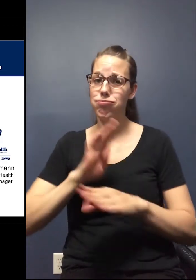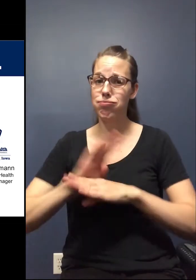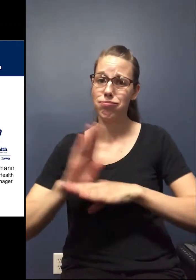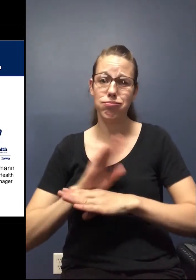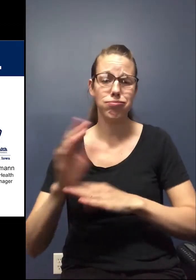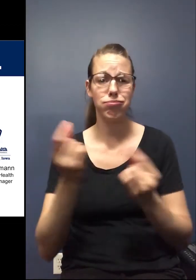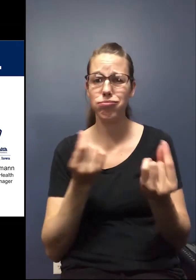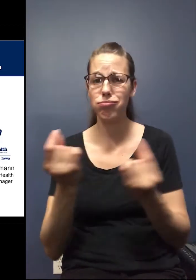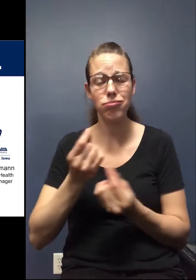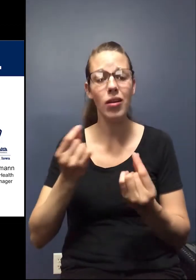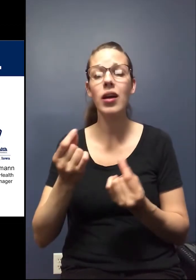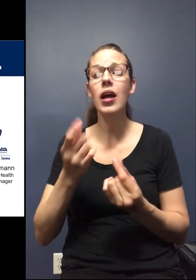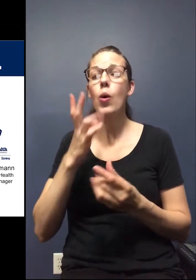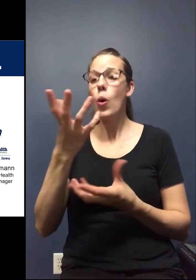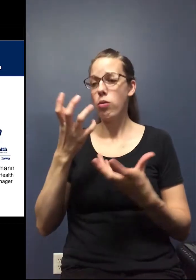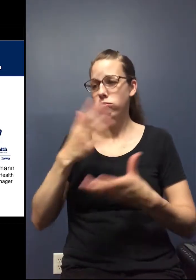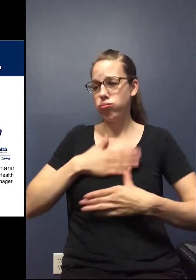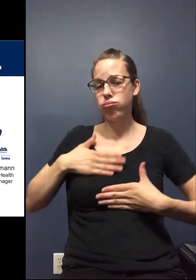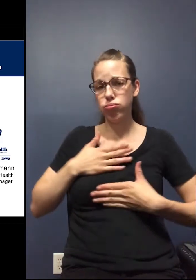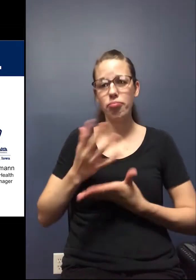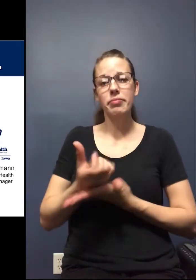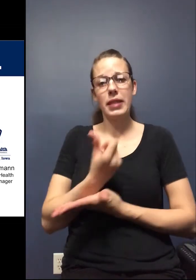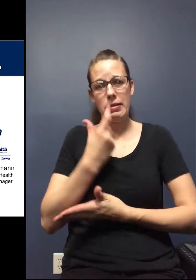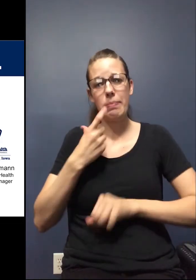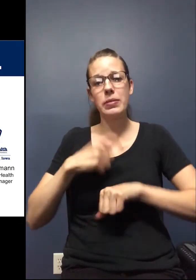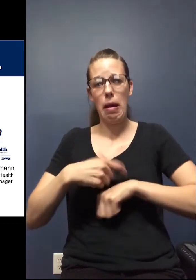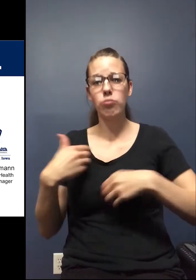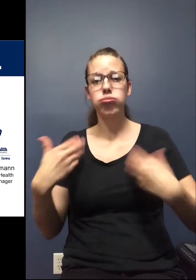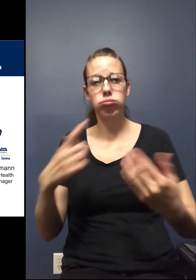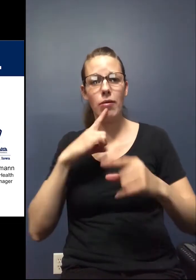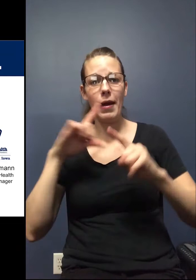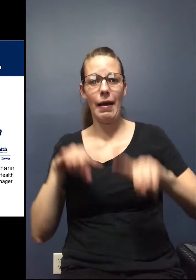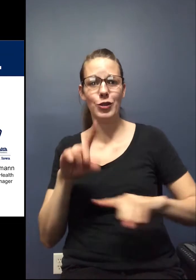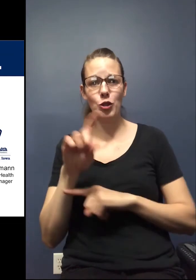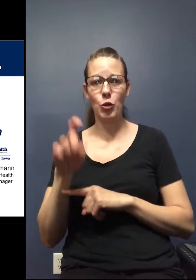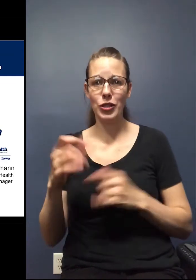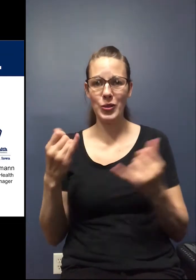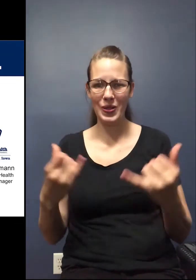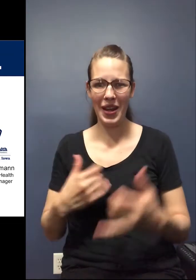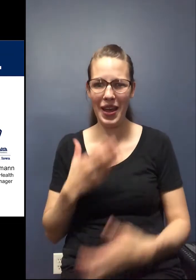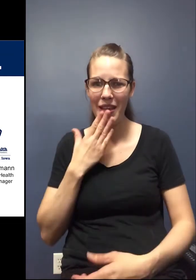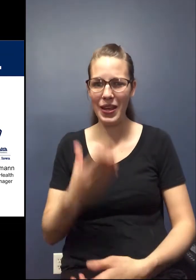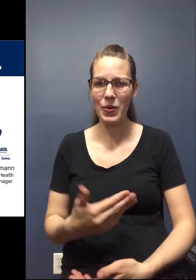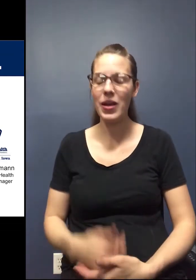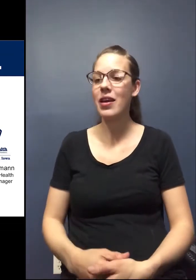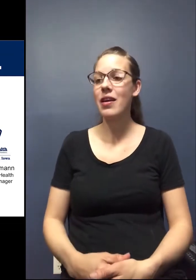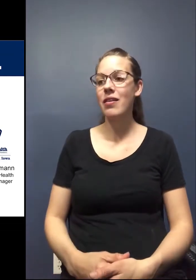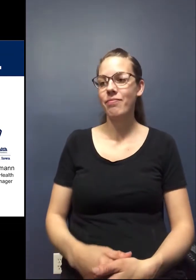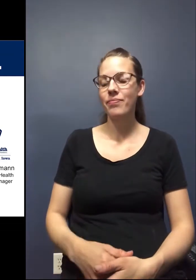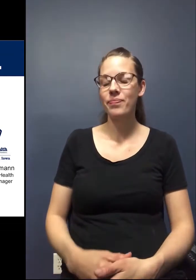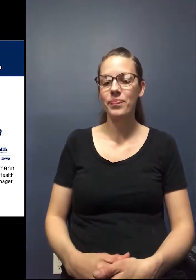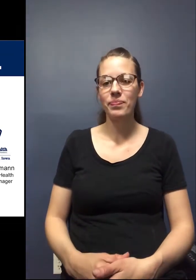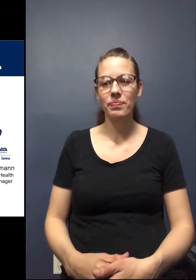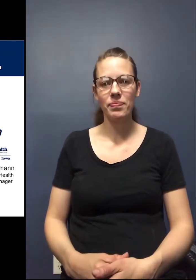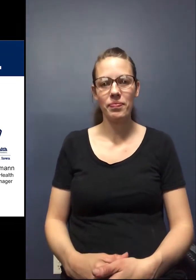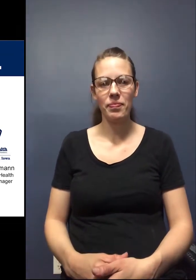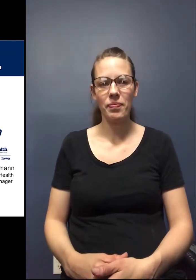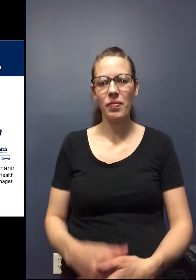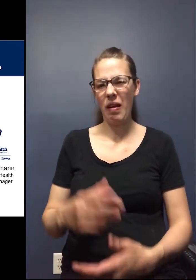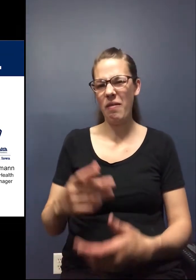busy. And I just want to appreciate them taking some time out of day to answer some questions from our community members.